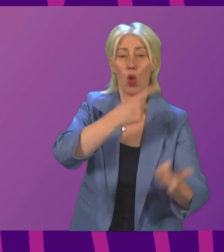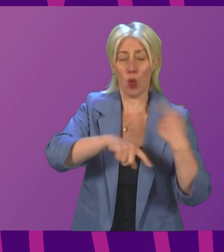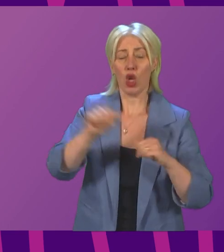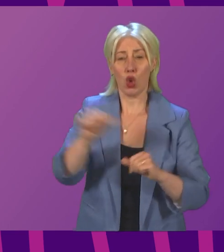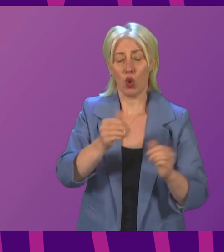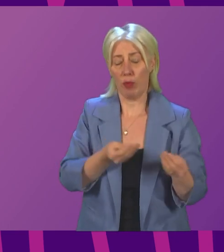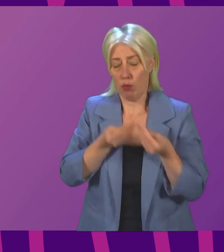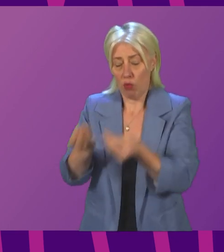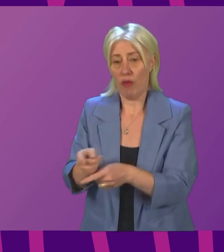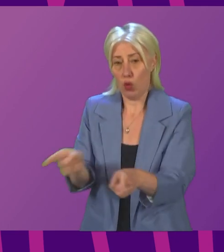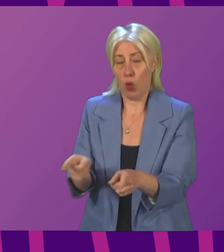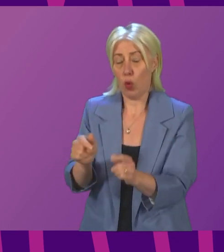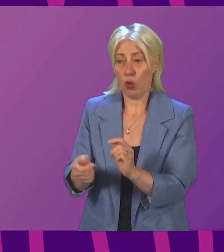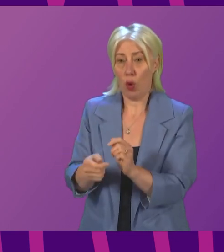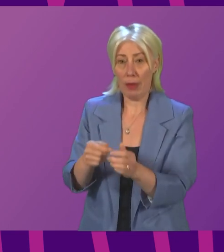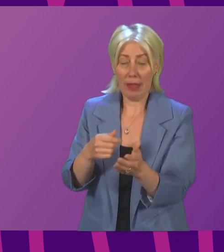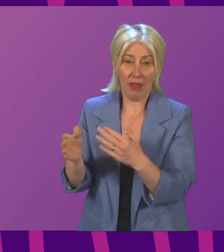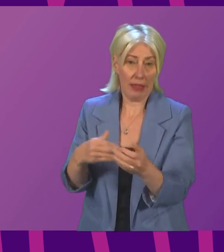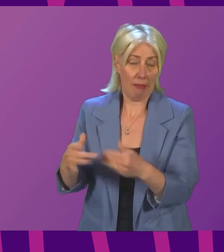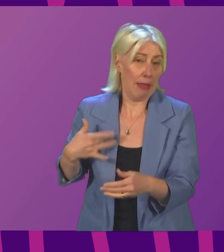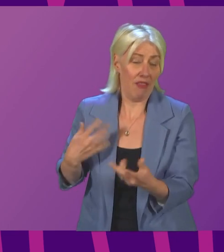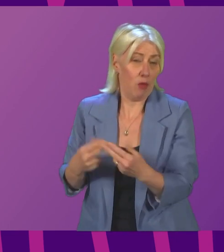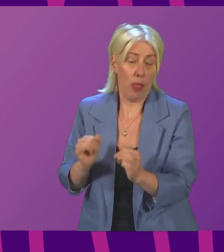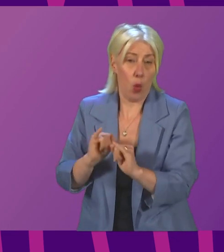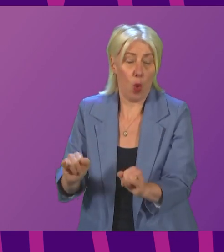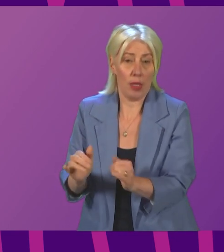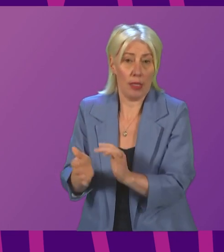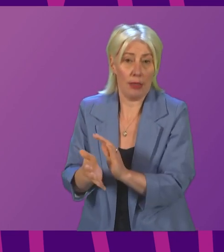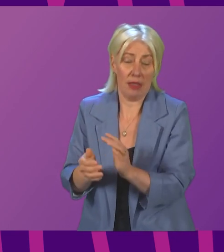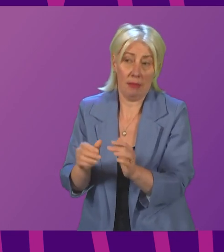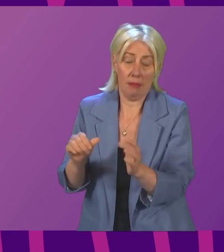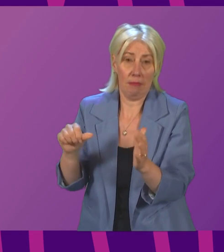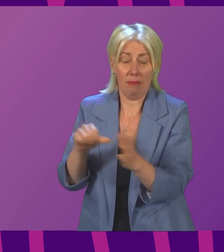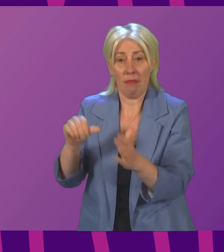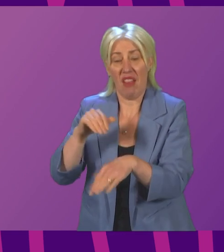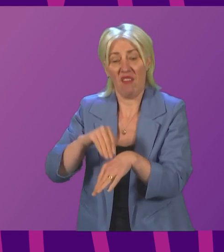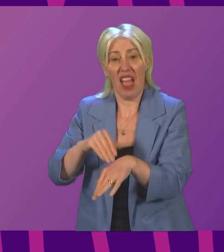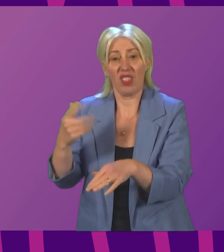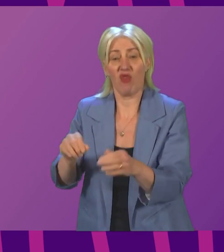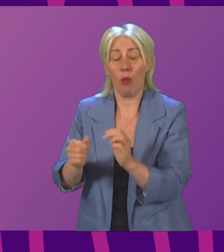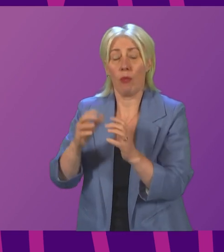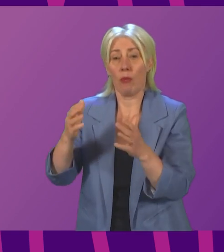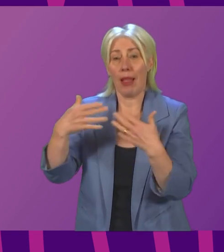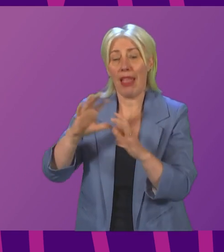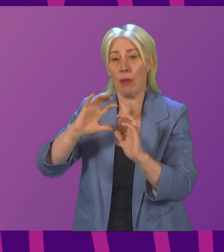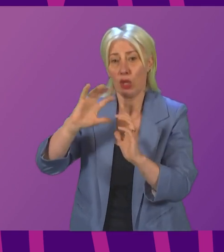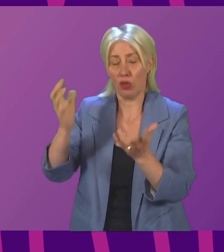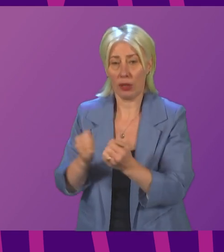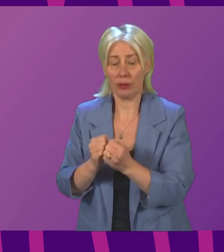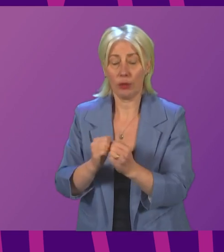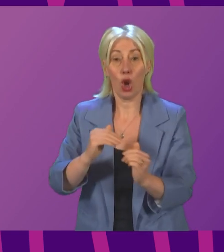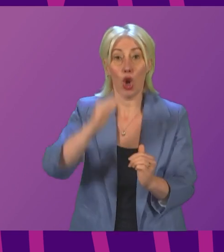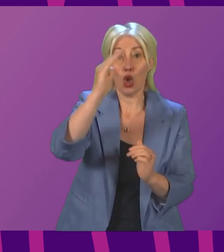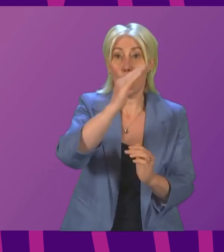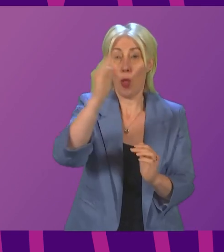with the worst impacts of climate change right now. I call Liam Kerr to be followed by Stephanie Callaghan. Thank you, Presiding Officer. The North East and our oil and gas